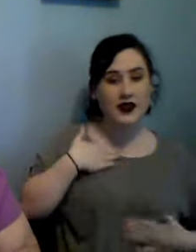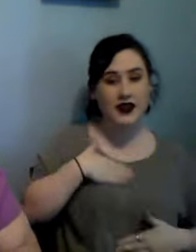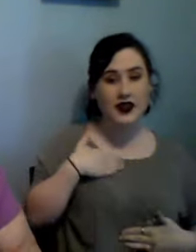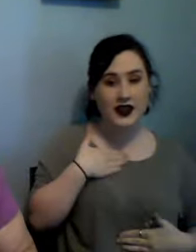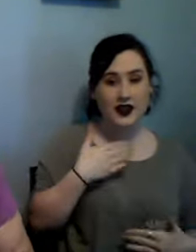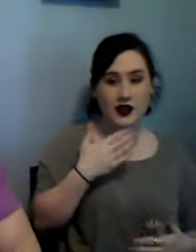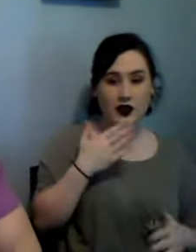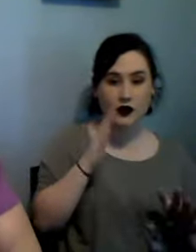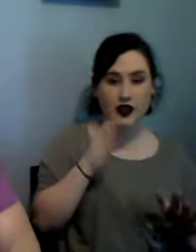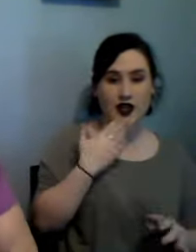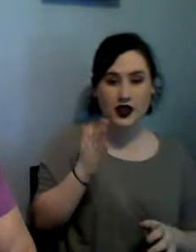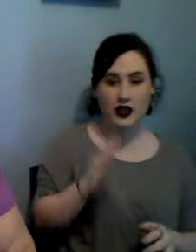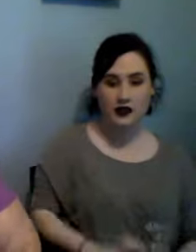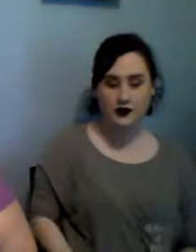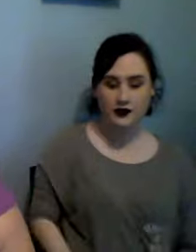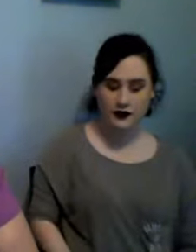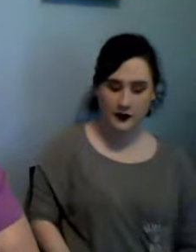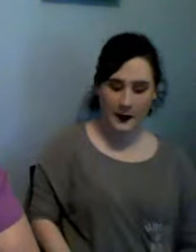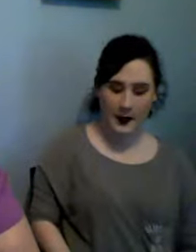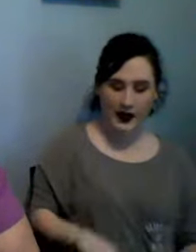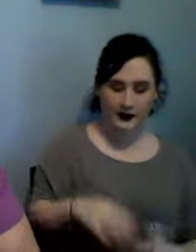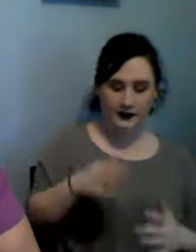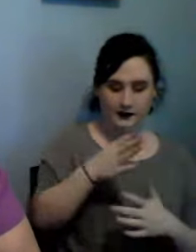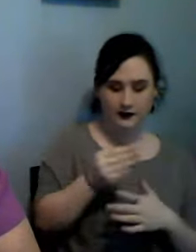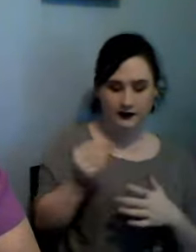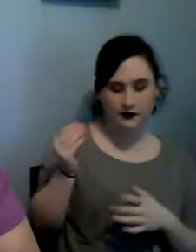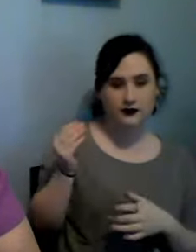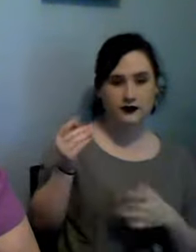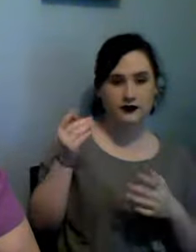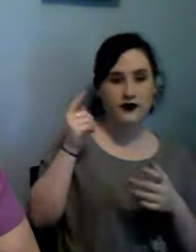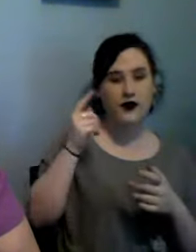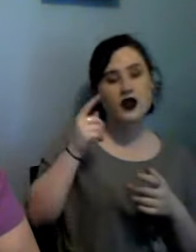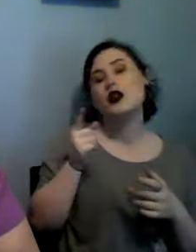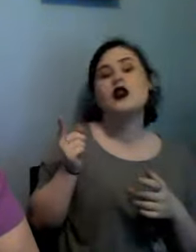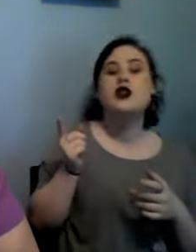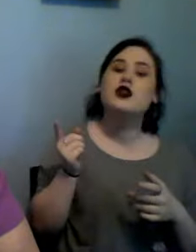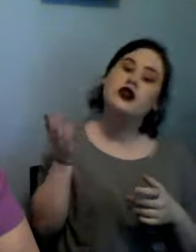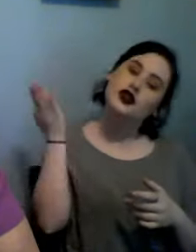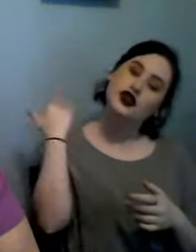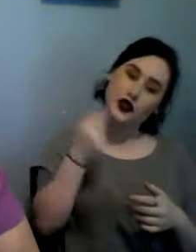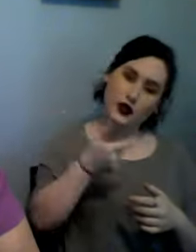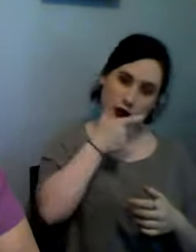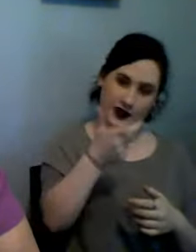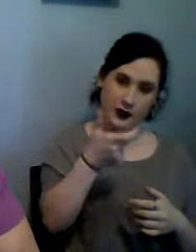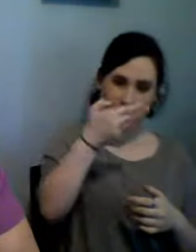and then I was watching Helen the East Coast Stitcher